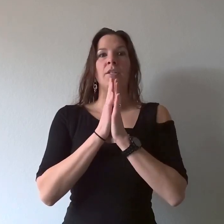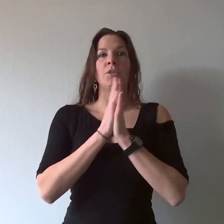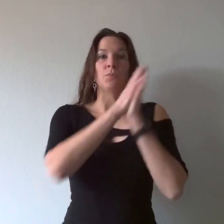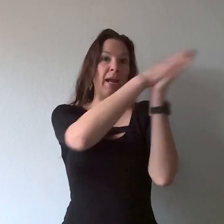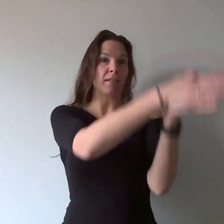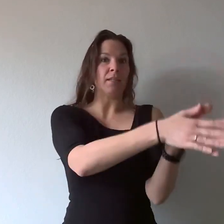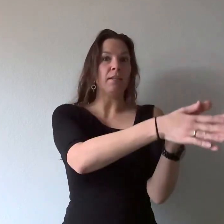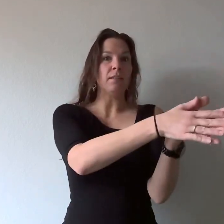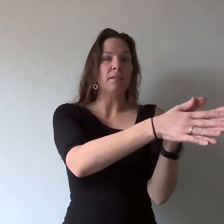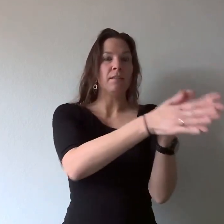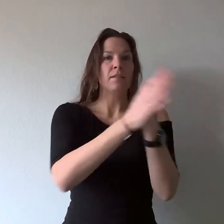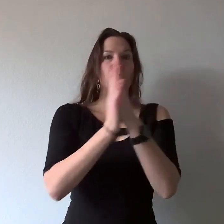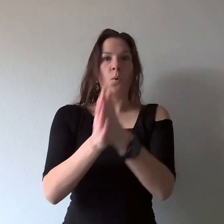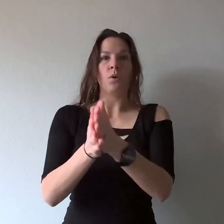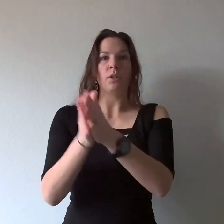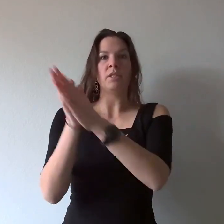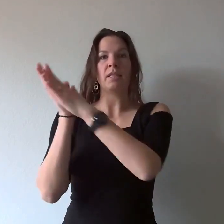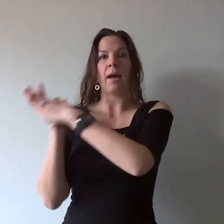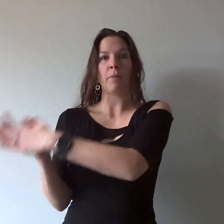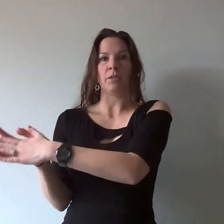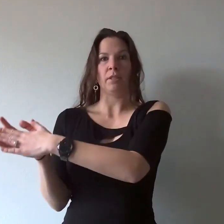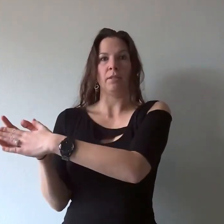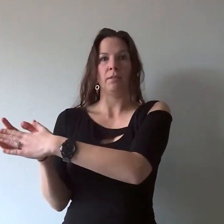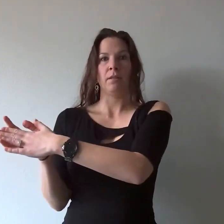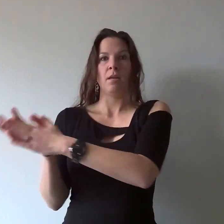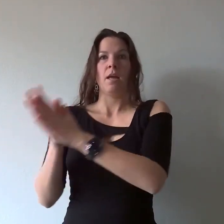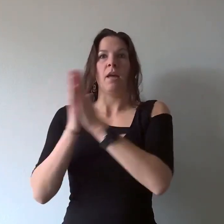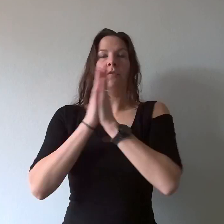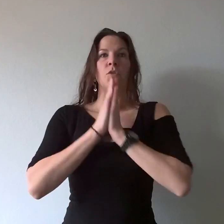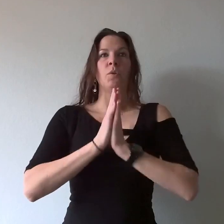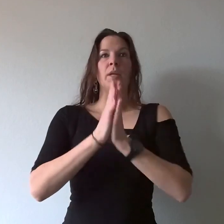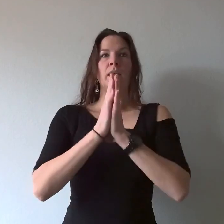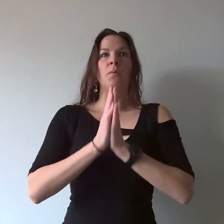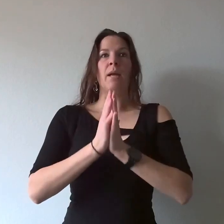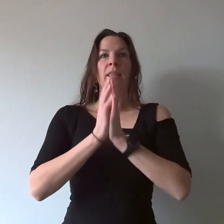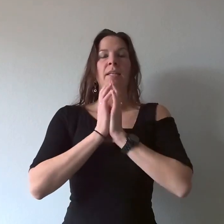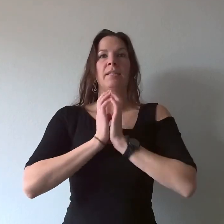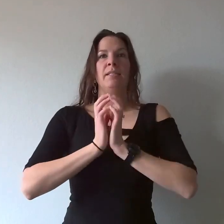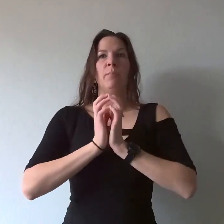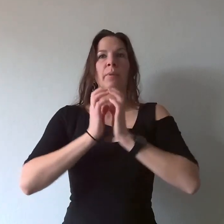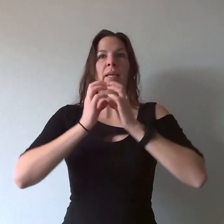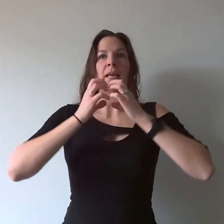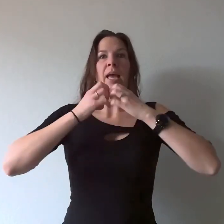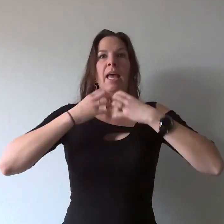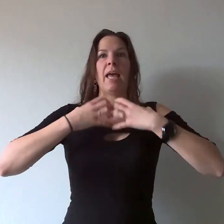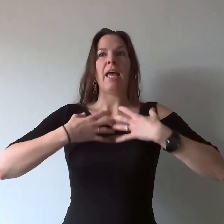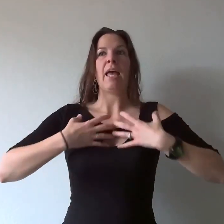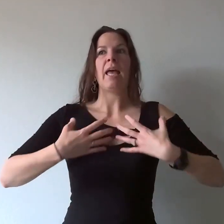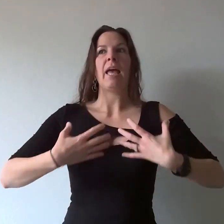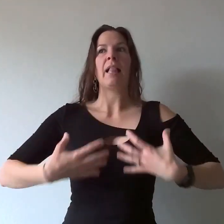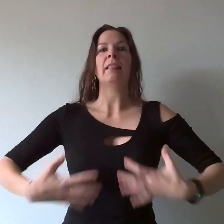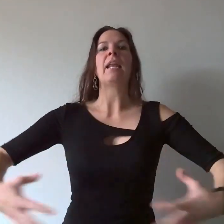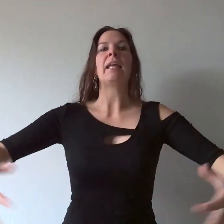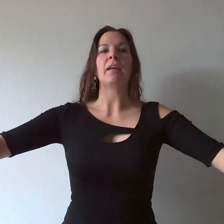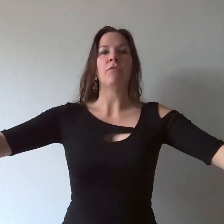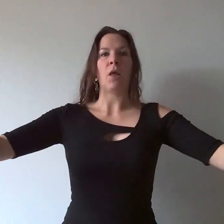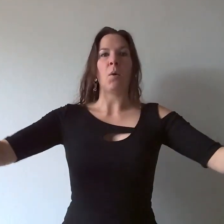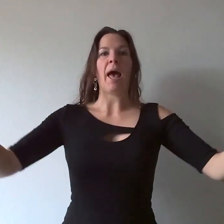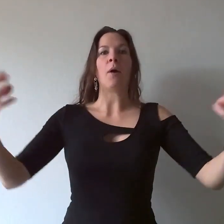directed towards that person if you do it in a way that is simply letting it flow out